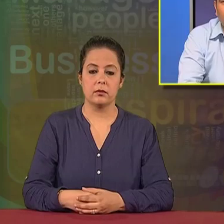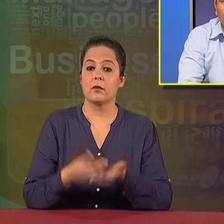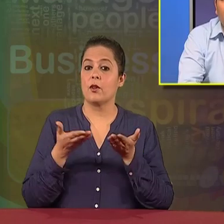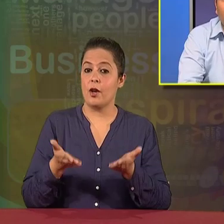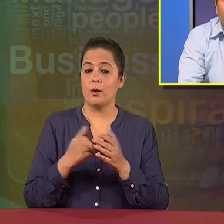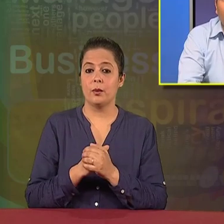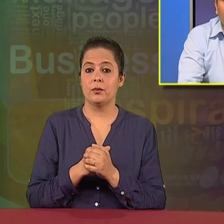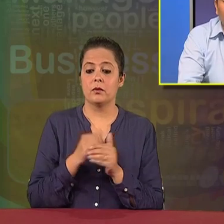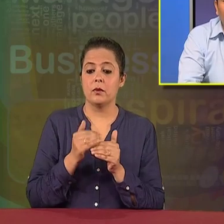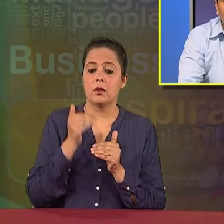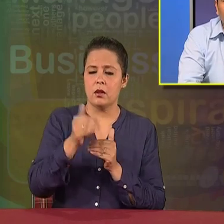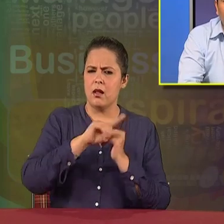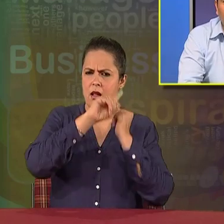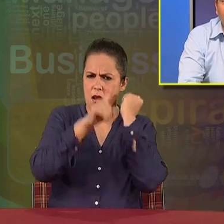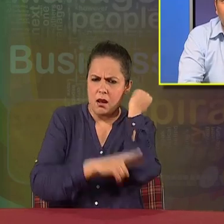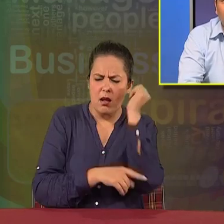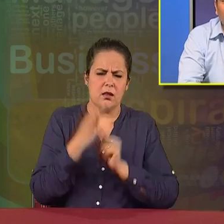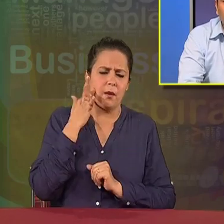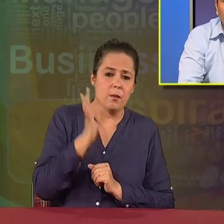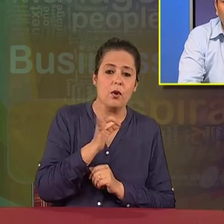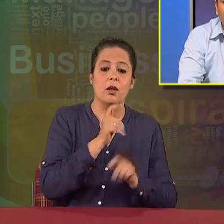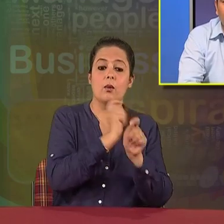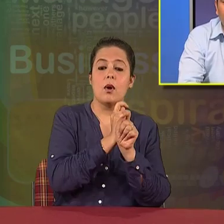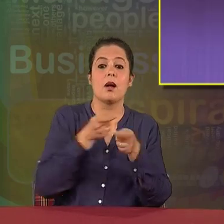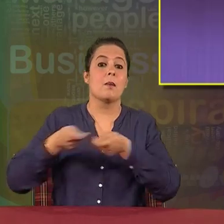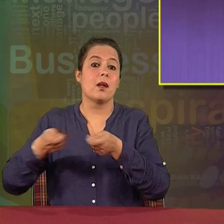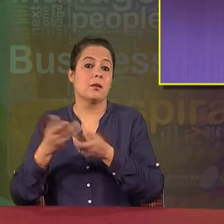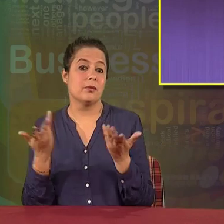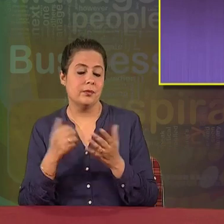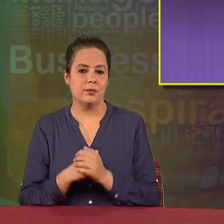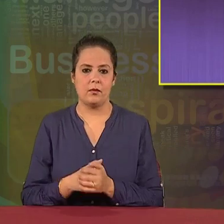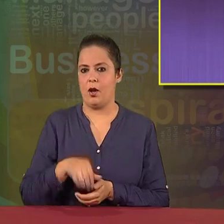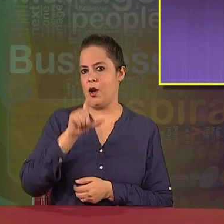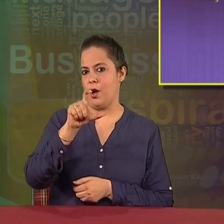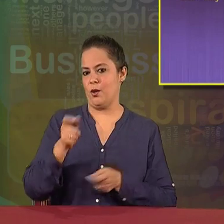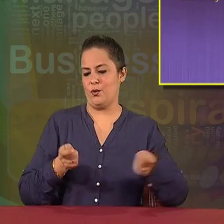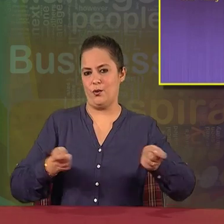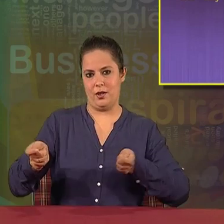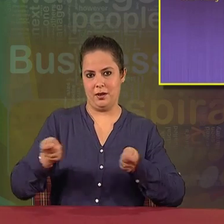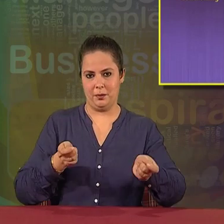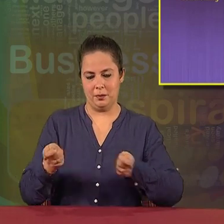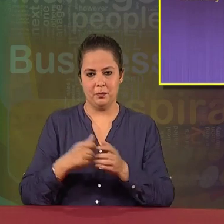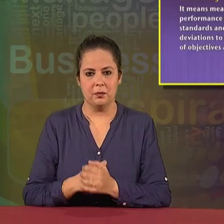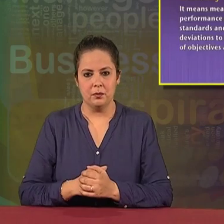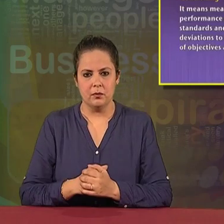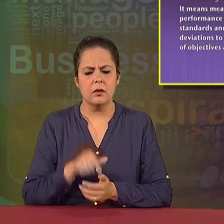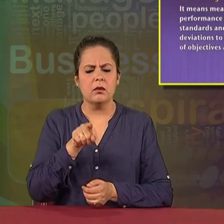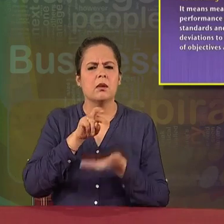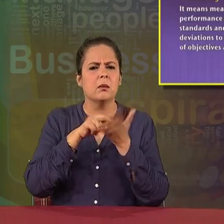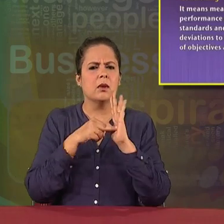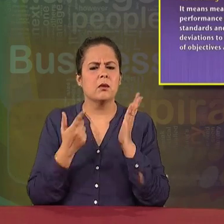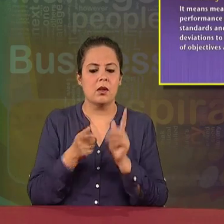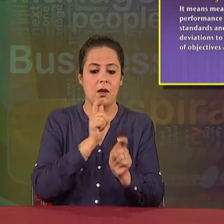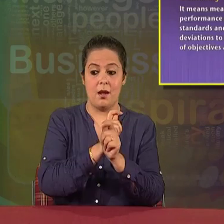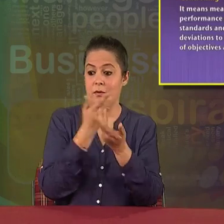Now, the last and but the most important function of management is controlling. It means